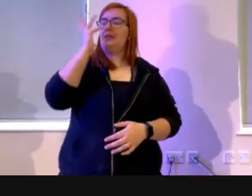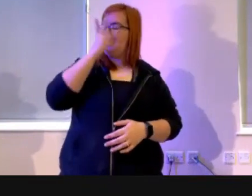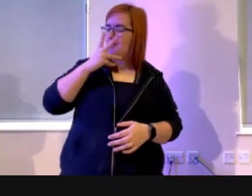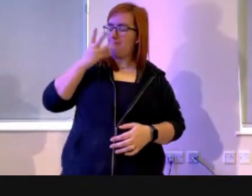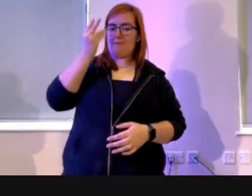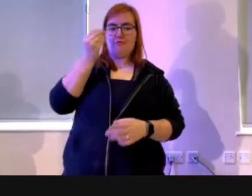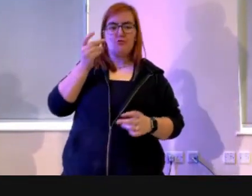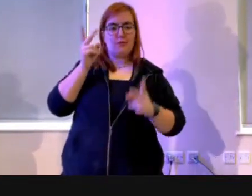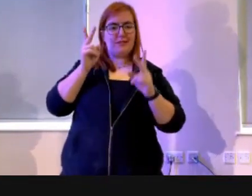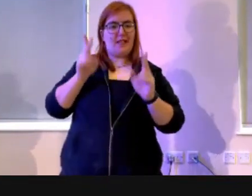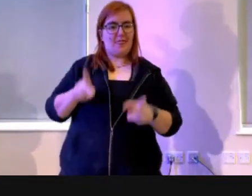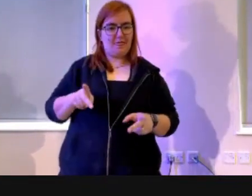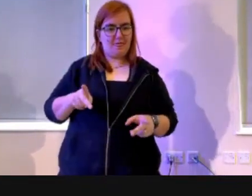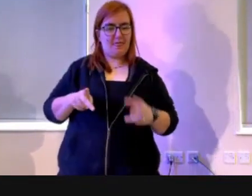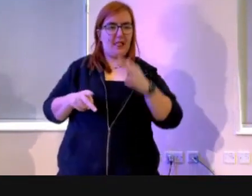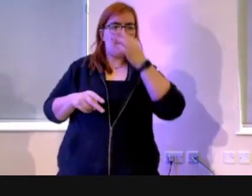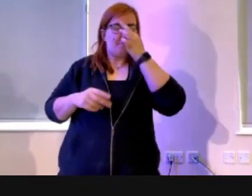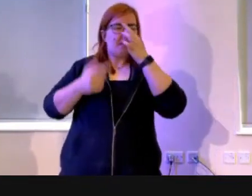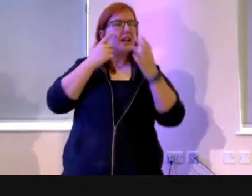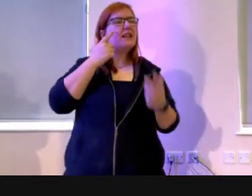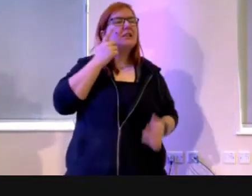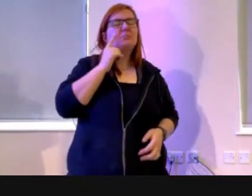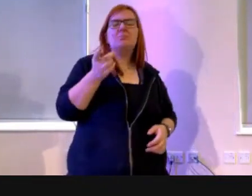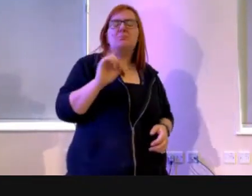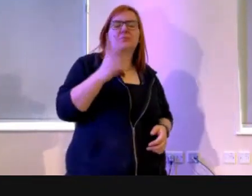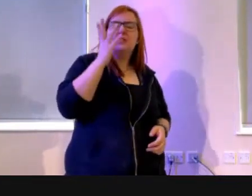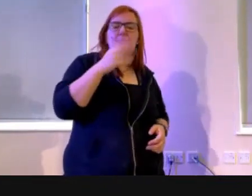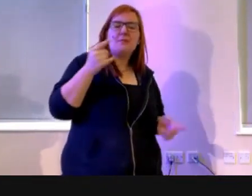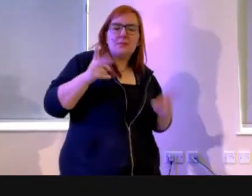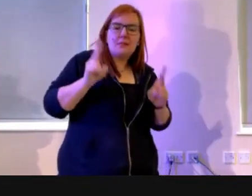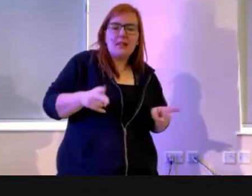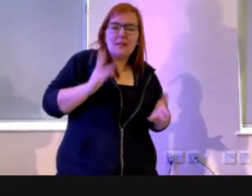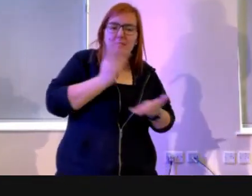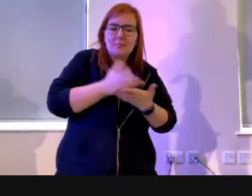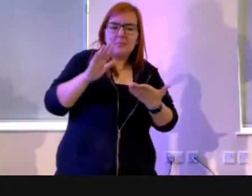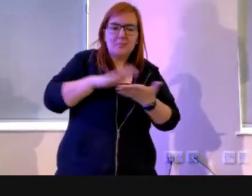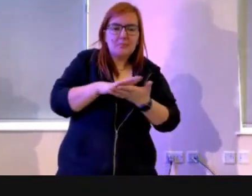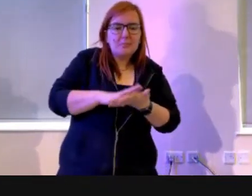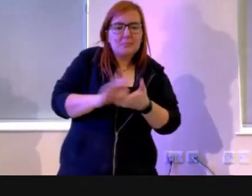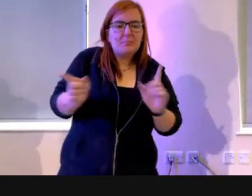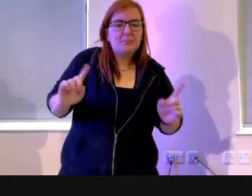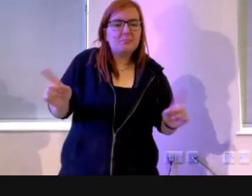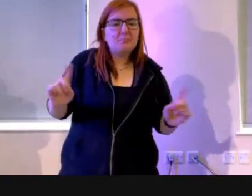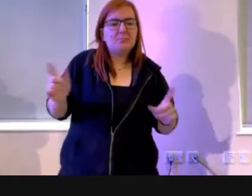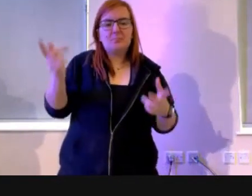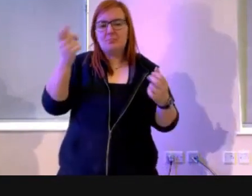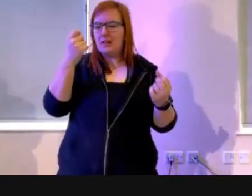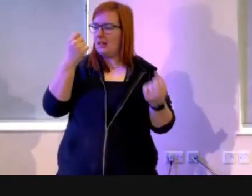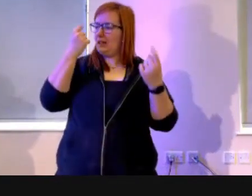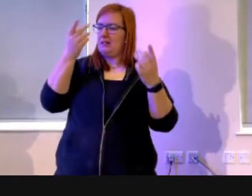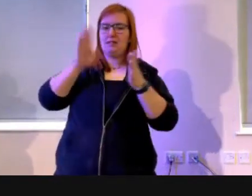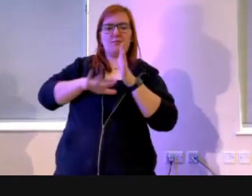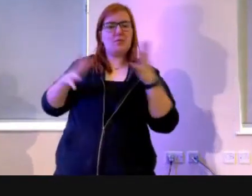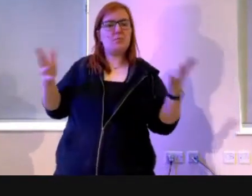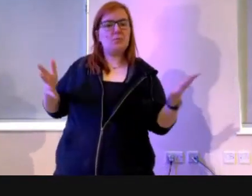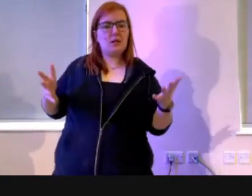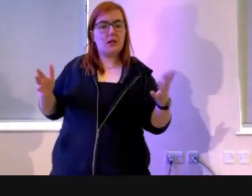death. And I looked up, what does spiritual death mean? How has that come about? And it's quite clear that spiritual death is a